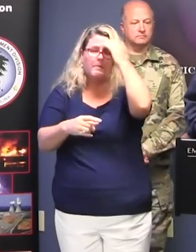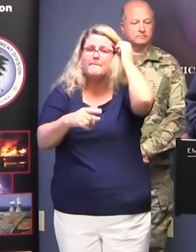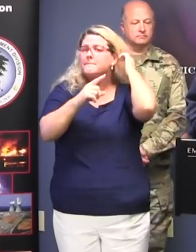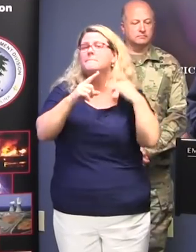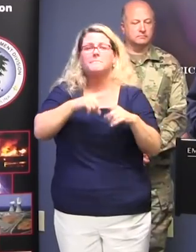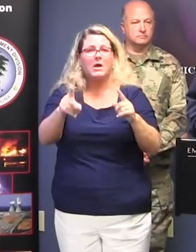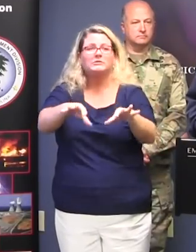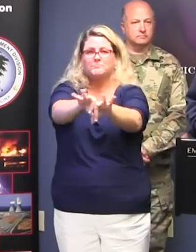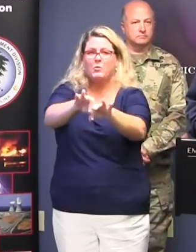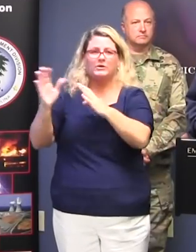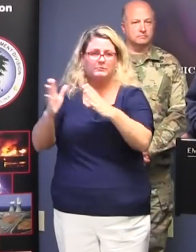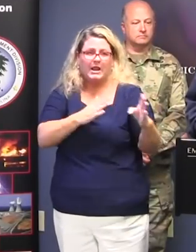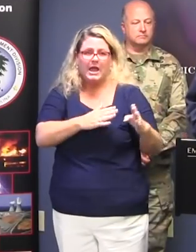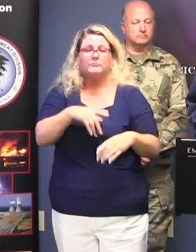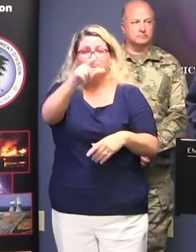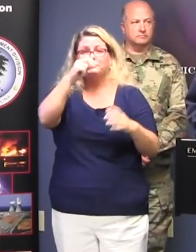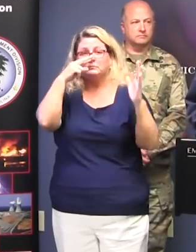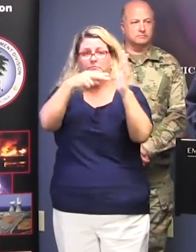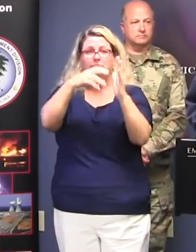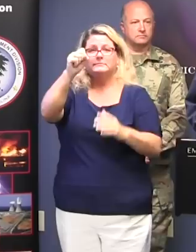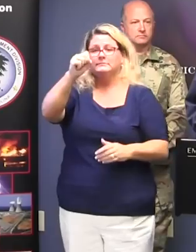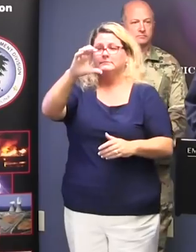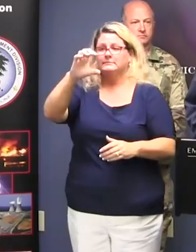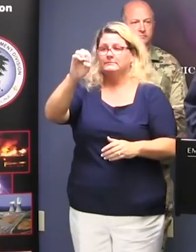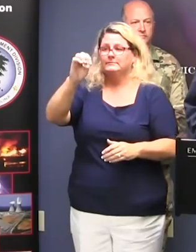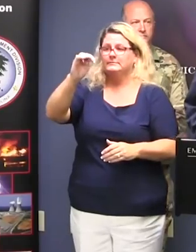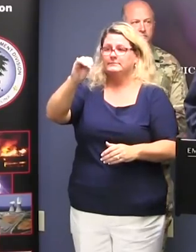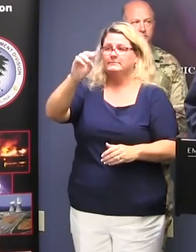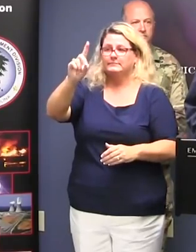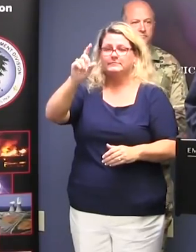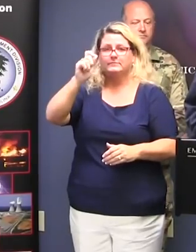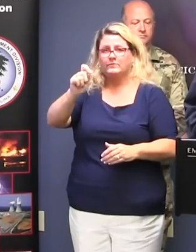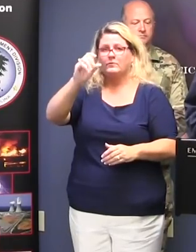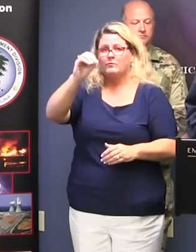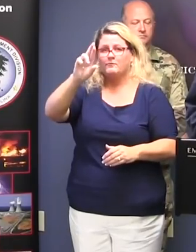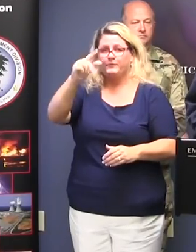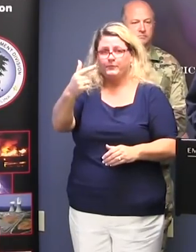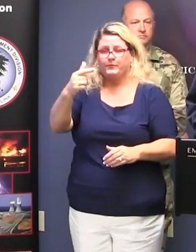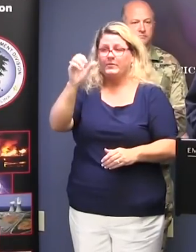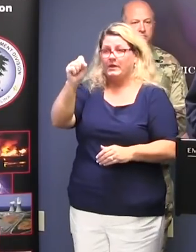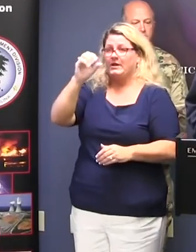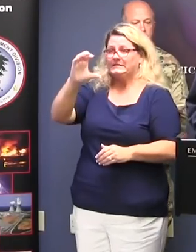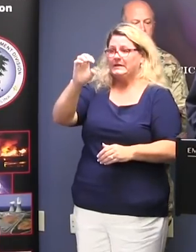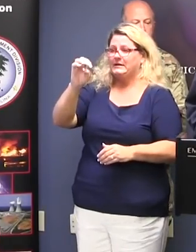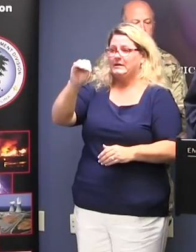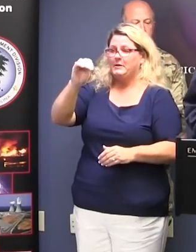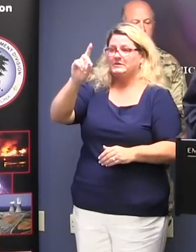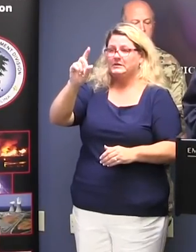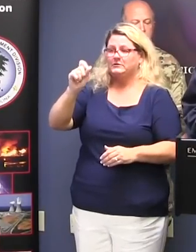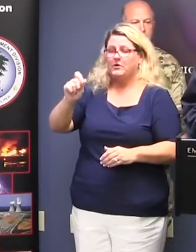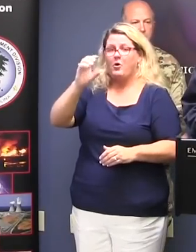available at scmd.org, S-C-E-M-D dot org. There's ample